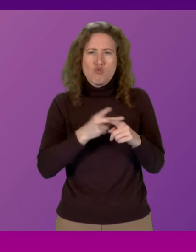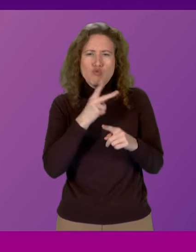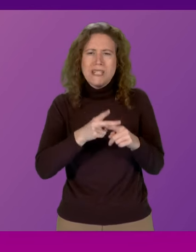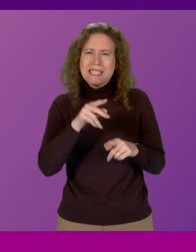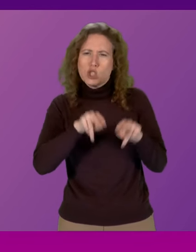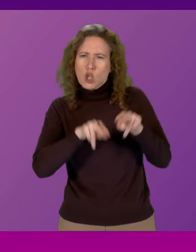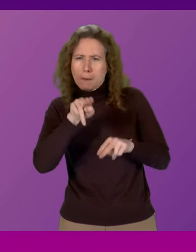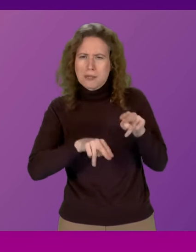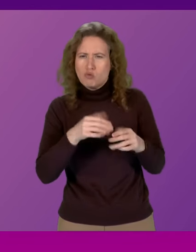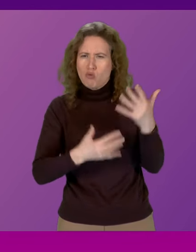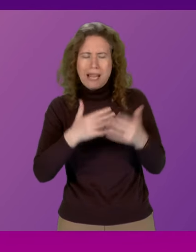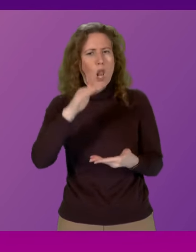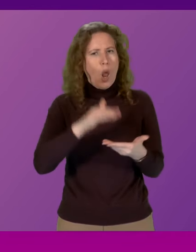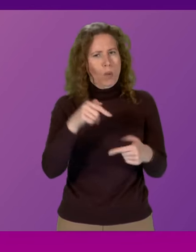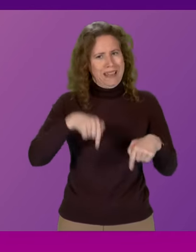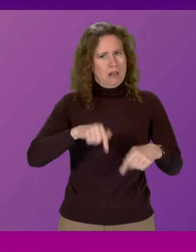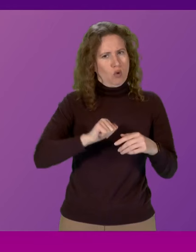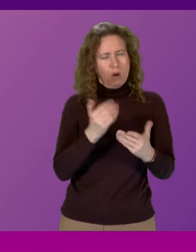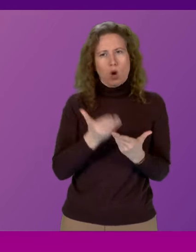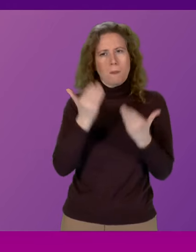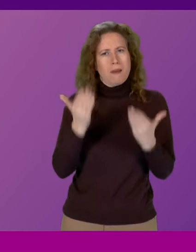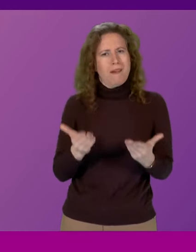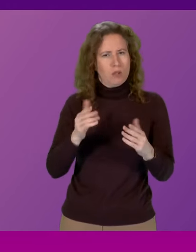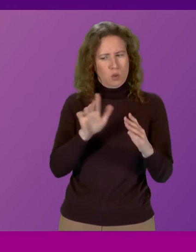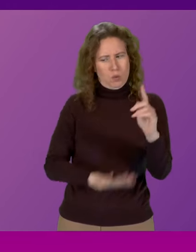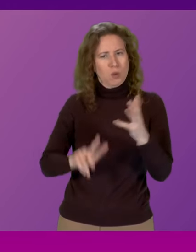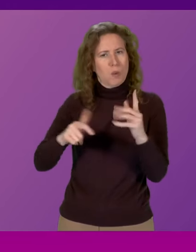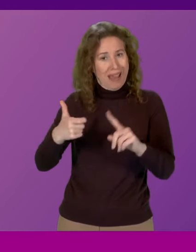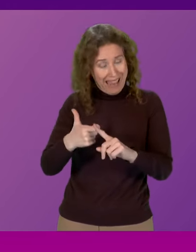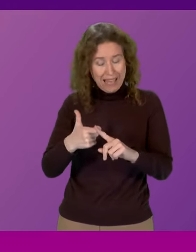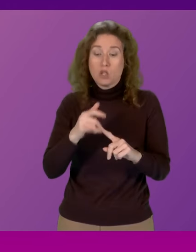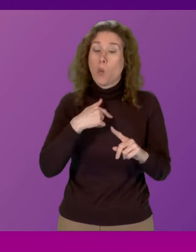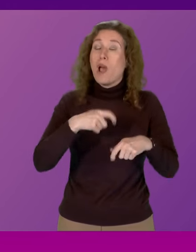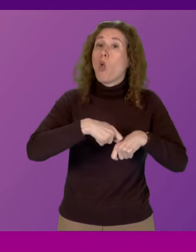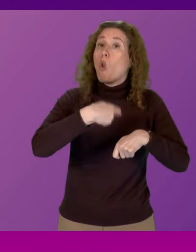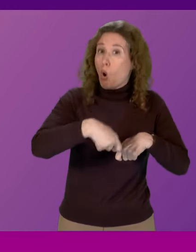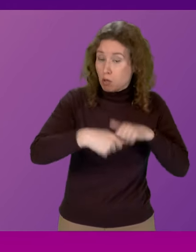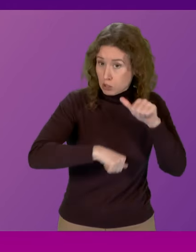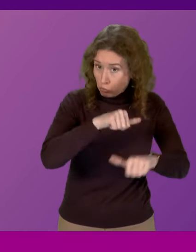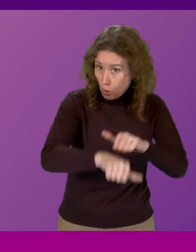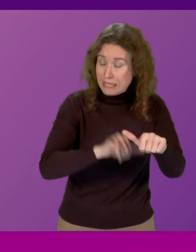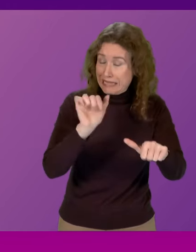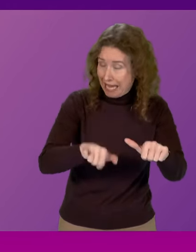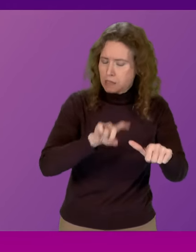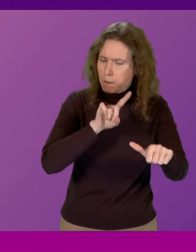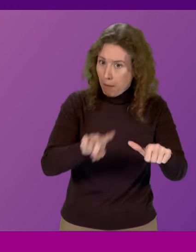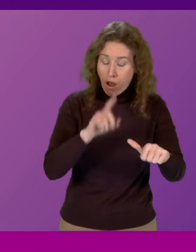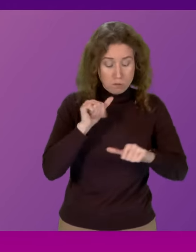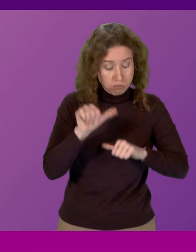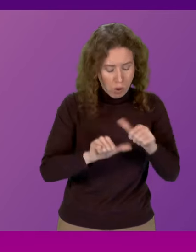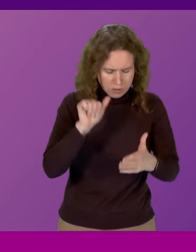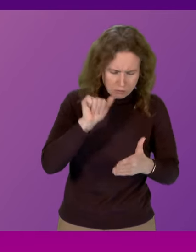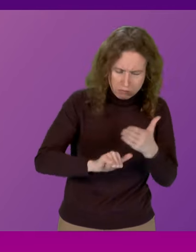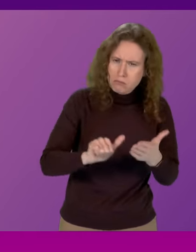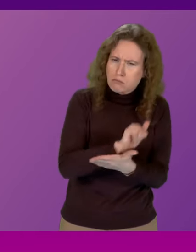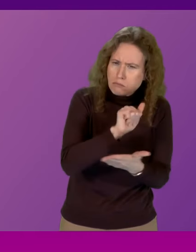for example in comparison to the UK So it may take slightly longer to process I accept that point but it's really important that we